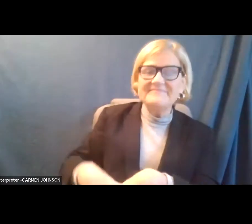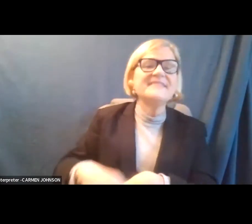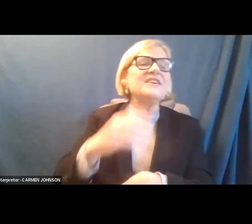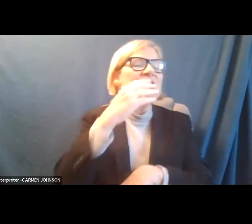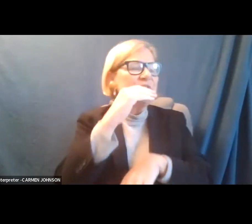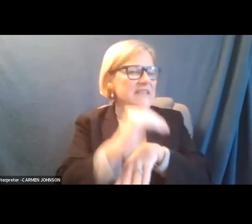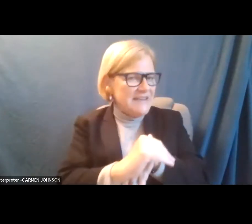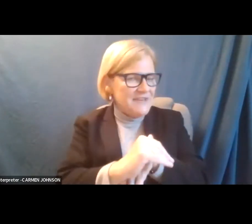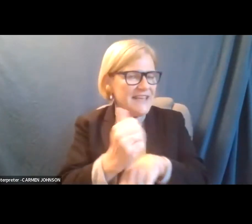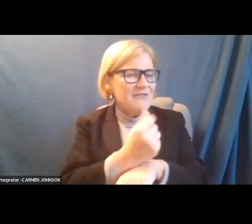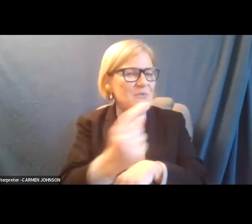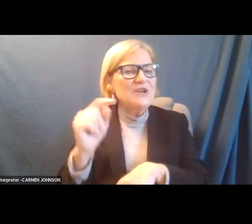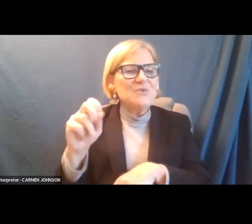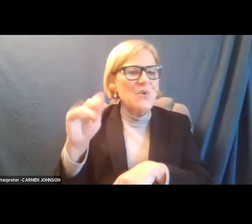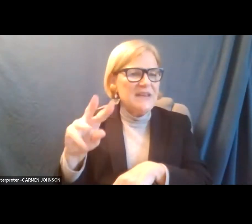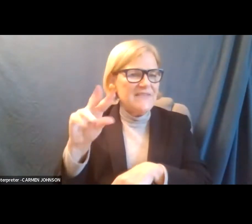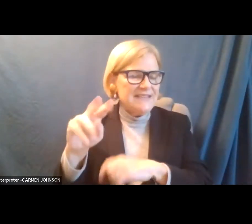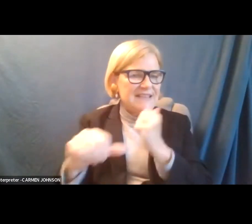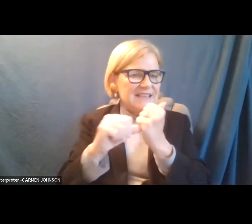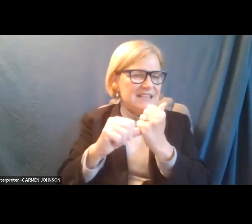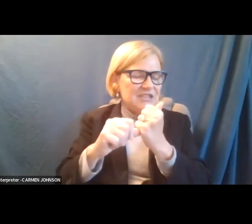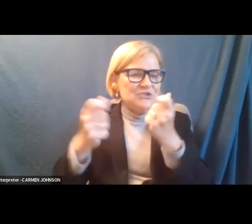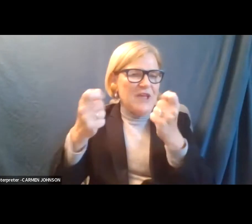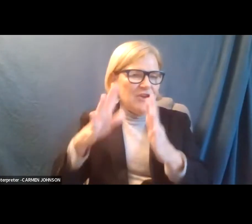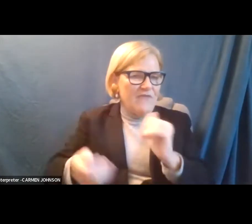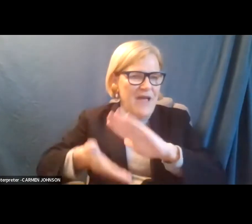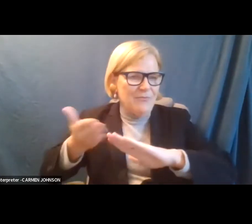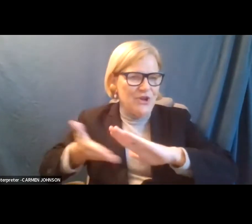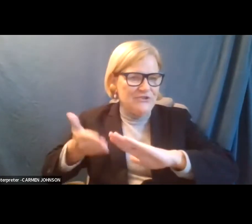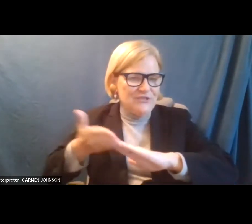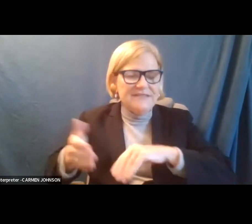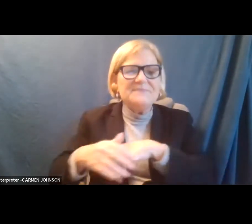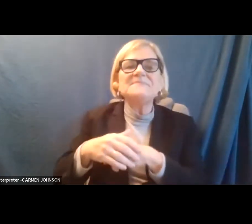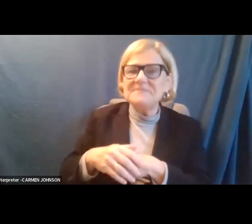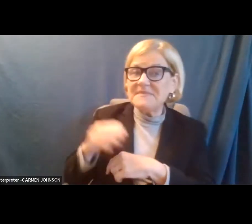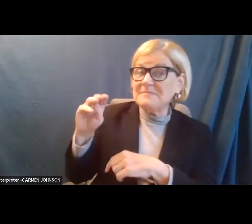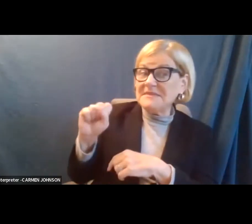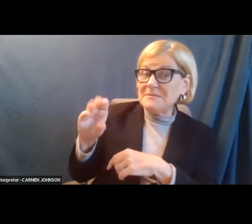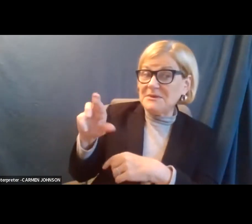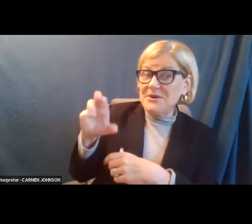Good evening, everyone. Tony Vinson, the assistant director of operations. Ms. Moore.